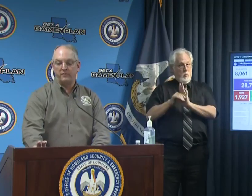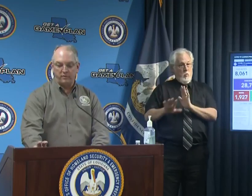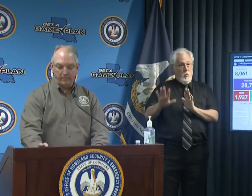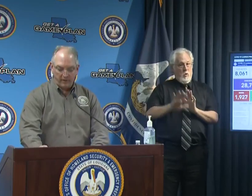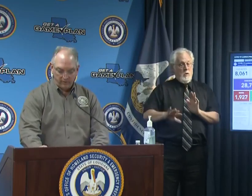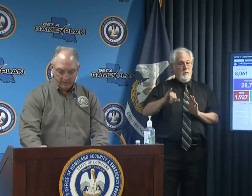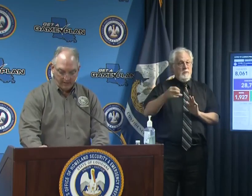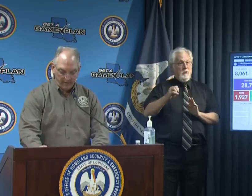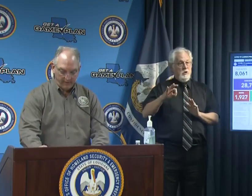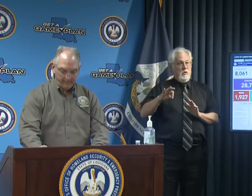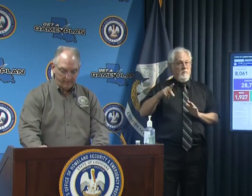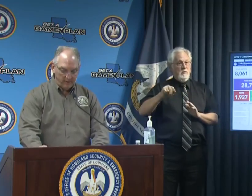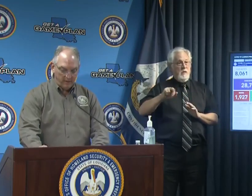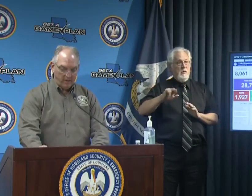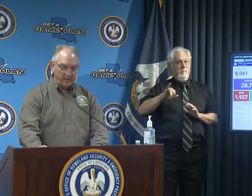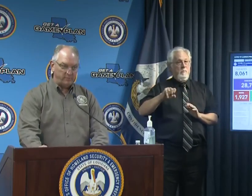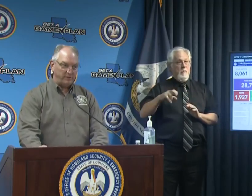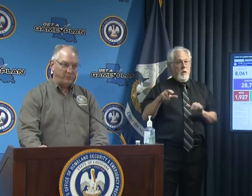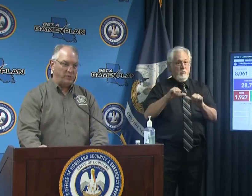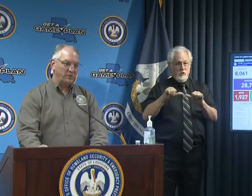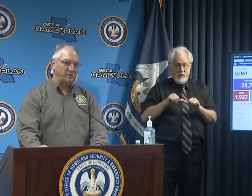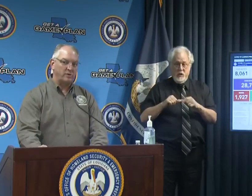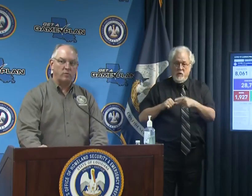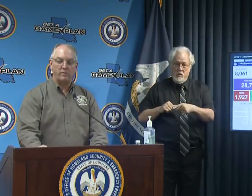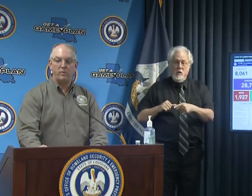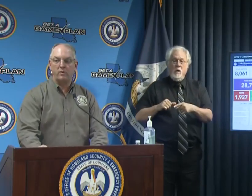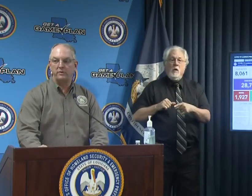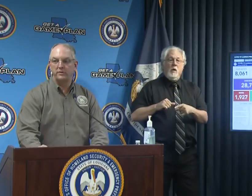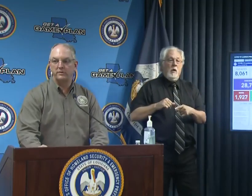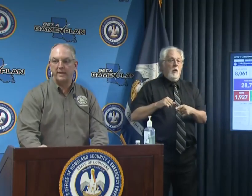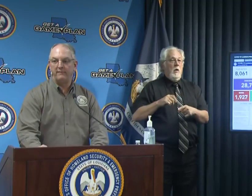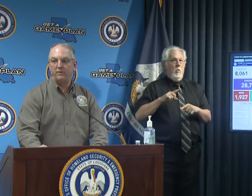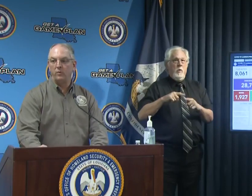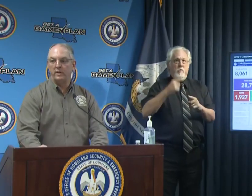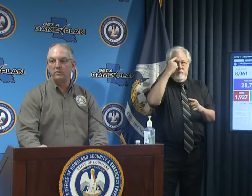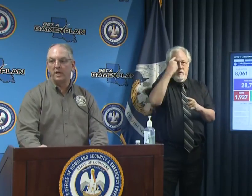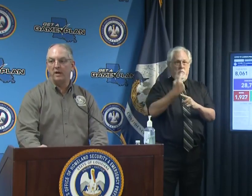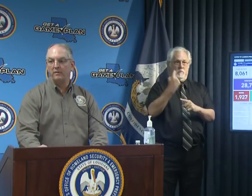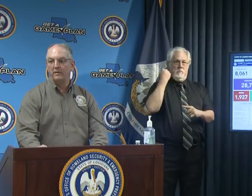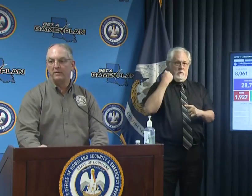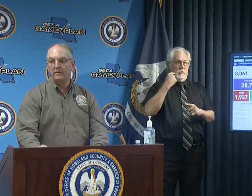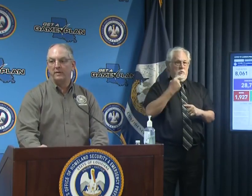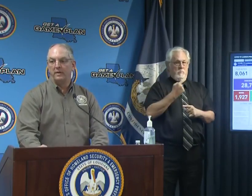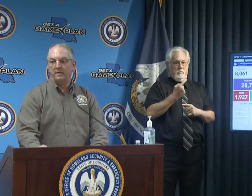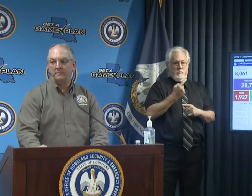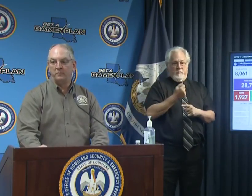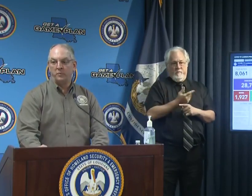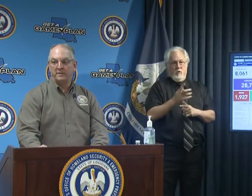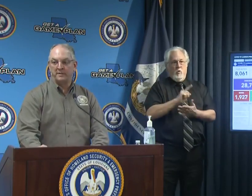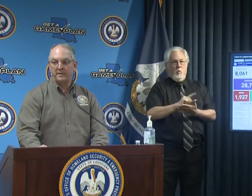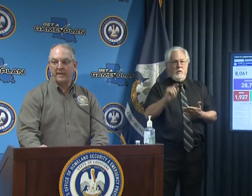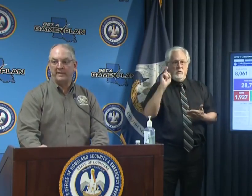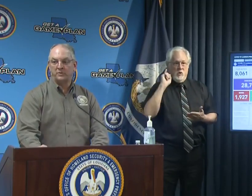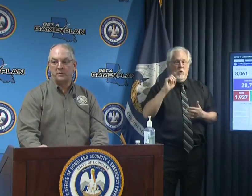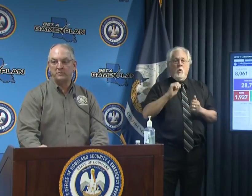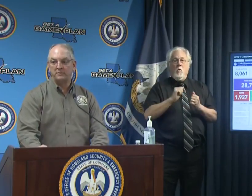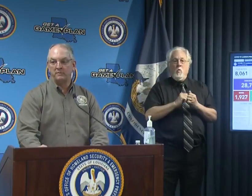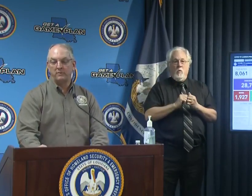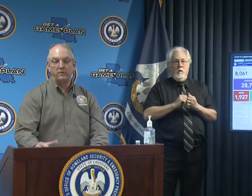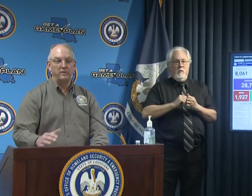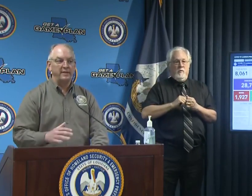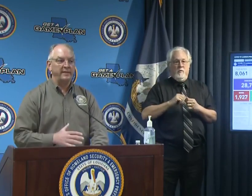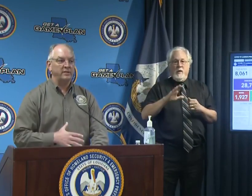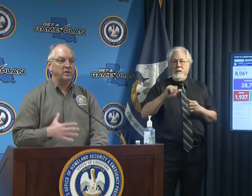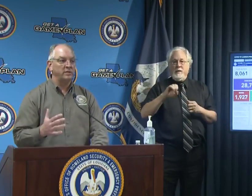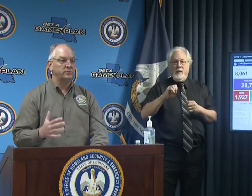parish Jefferson parish area especially when you consider where we were just a few weeks ago with case growth